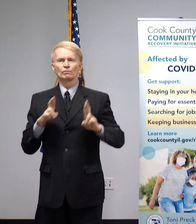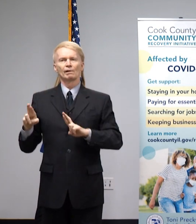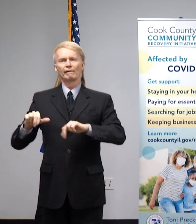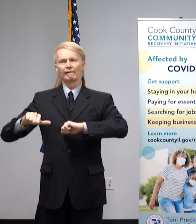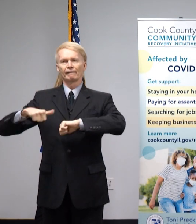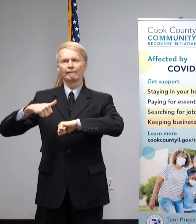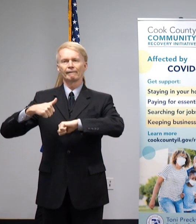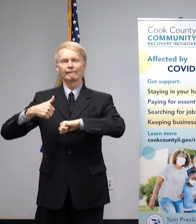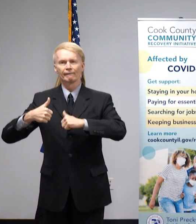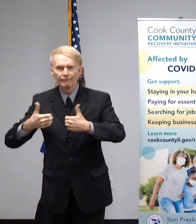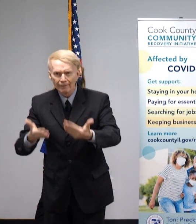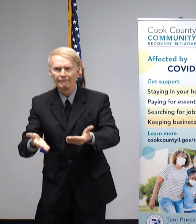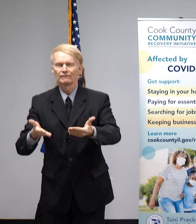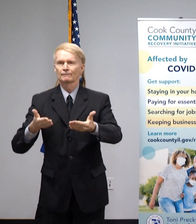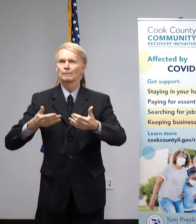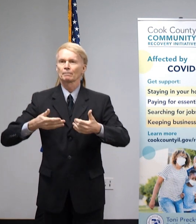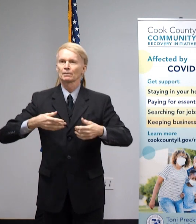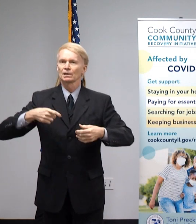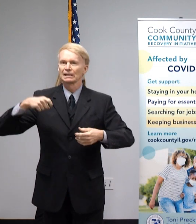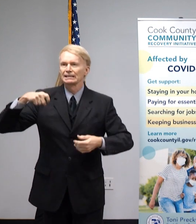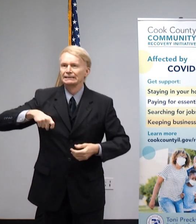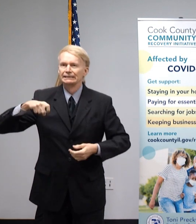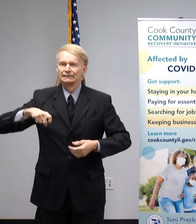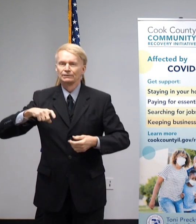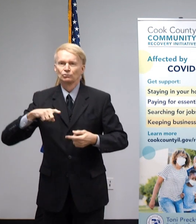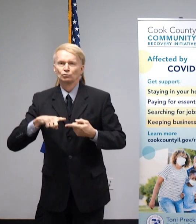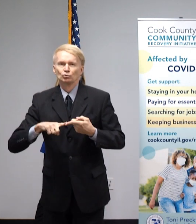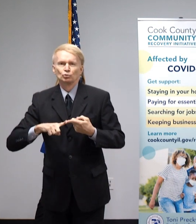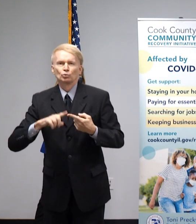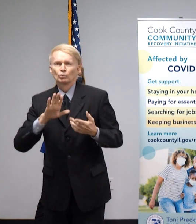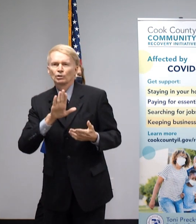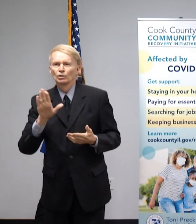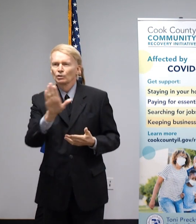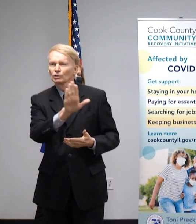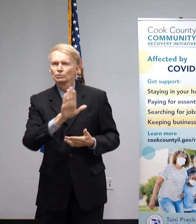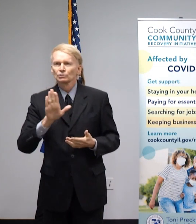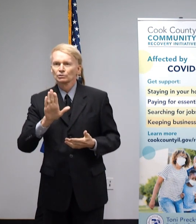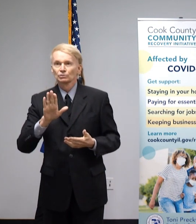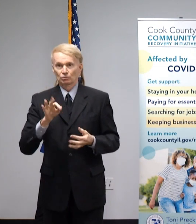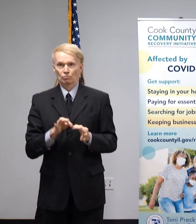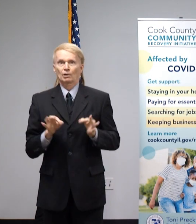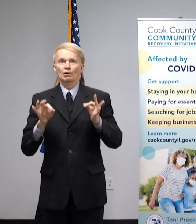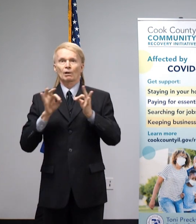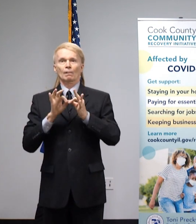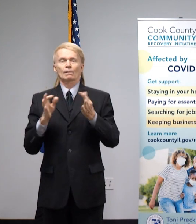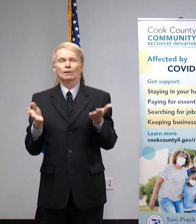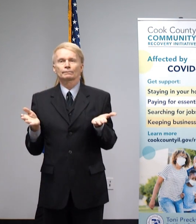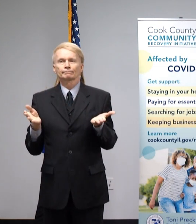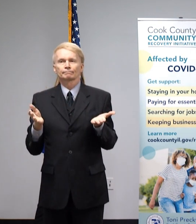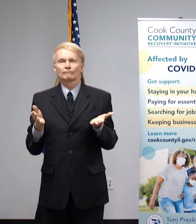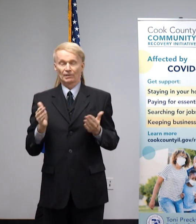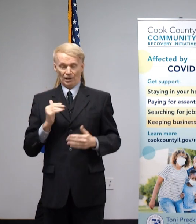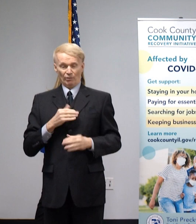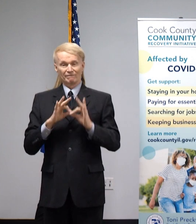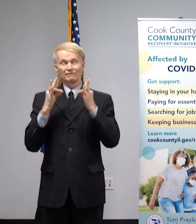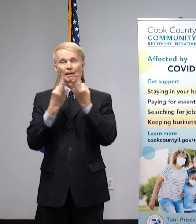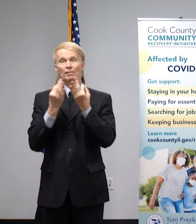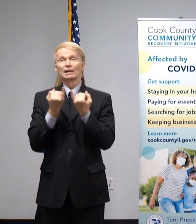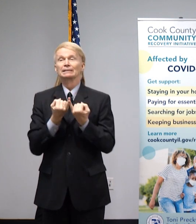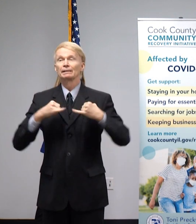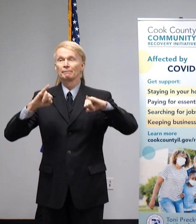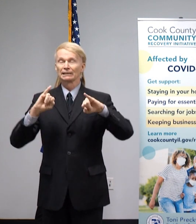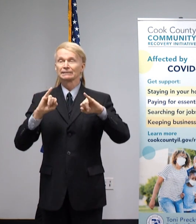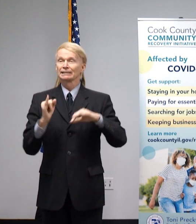We know that the need remains critical and urgent. That's why we're partnering with the Family Independence Institute to provide a